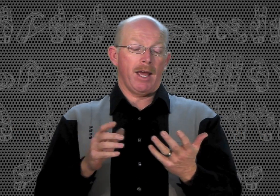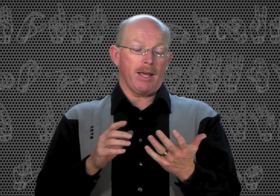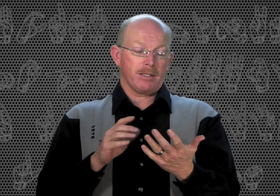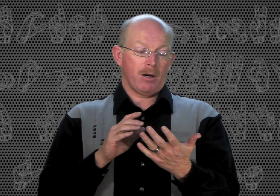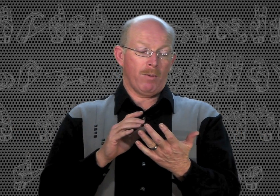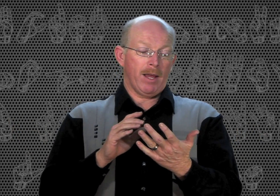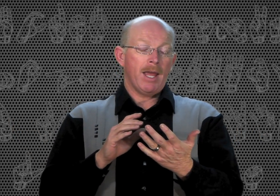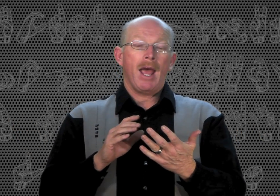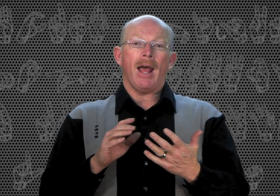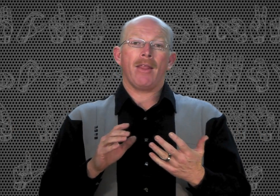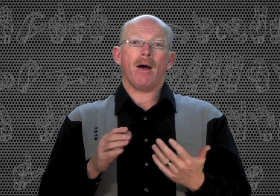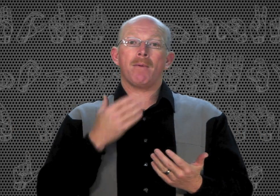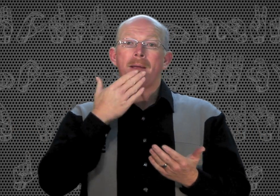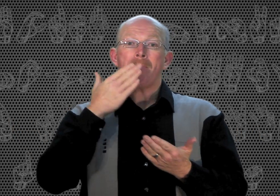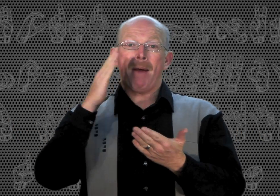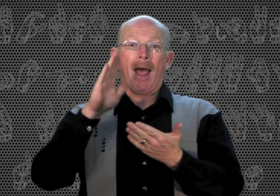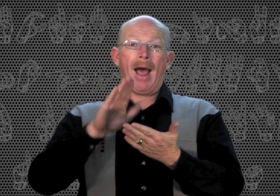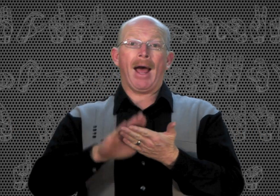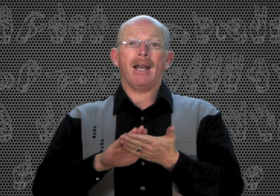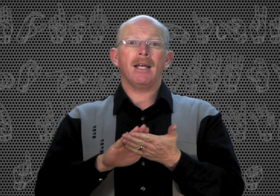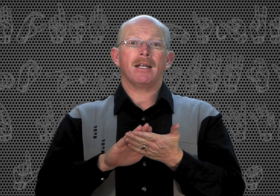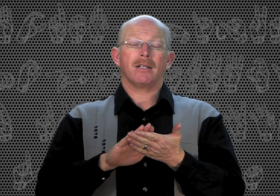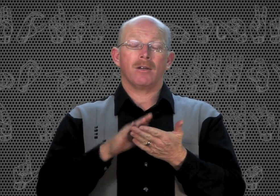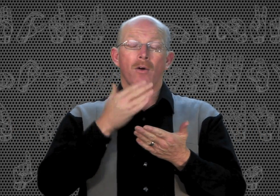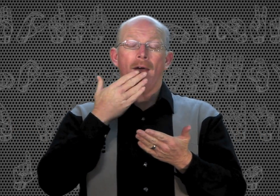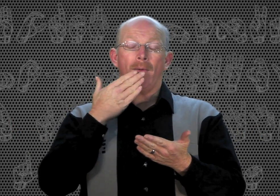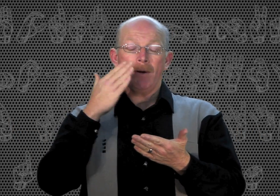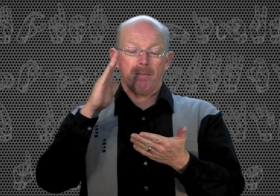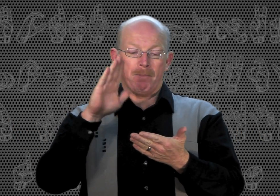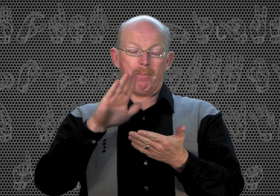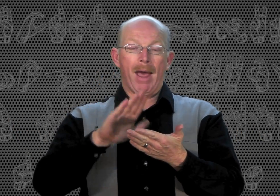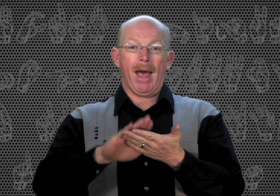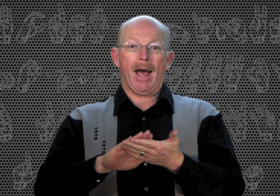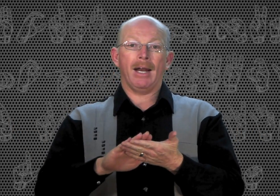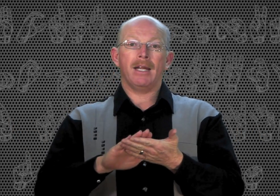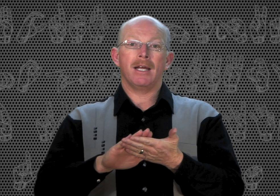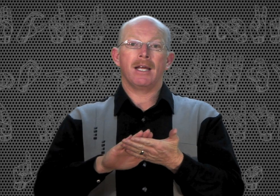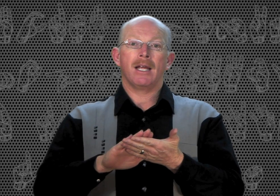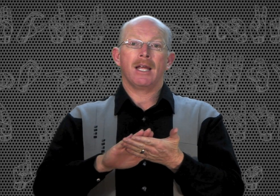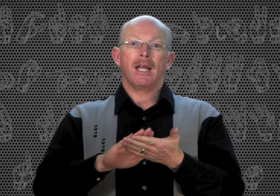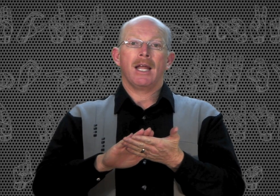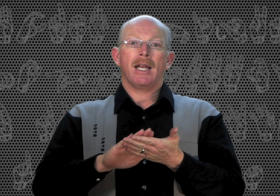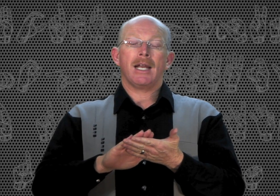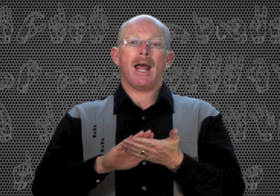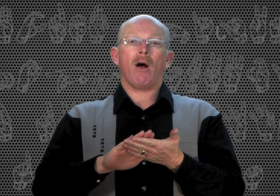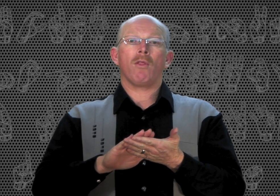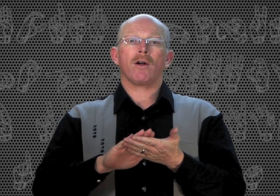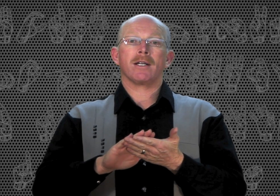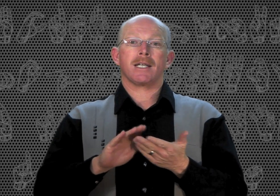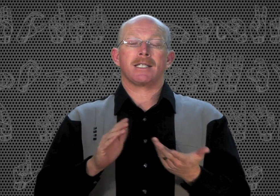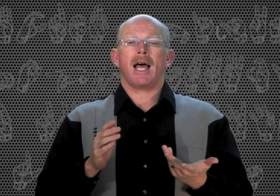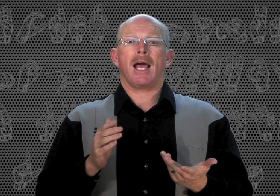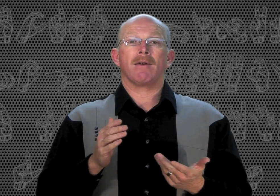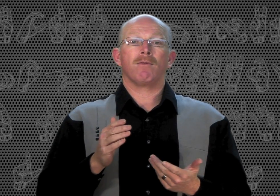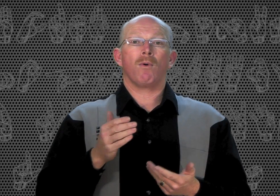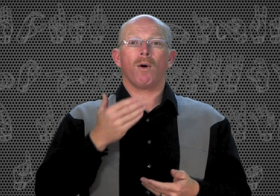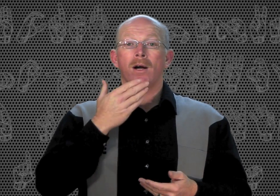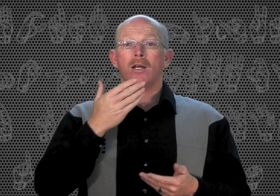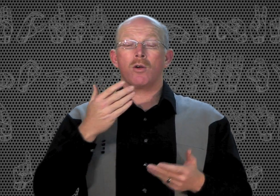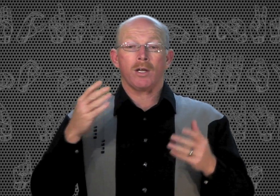ASL way. And that would be bad. You know that one, bad. Now there is a sign for, you